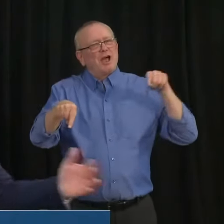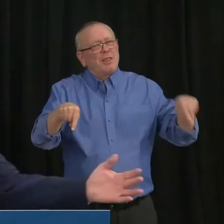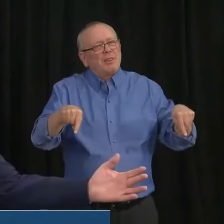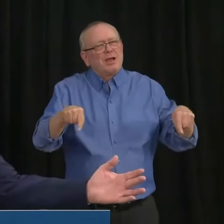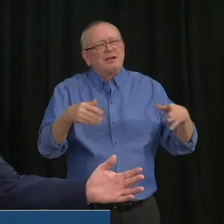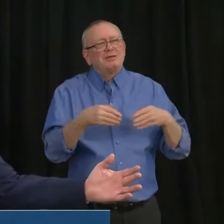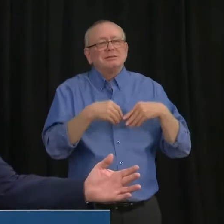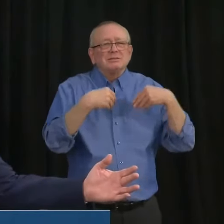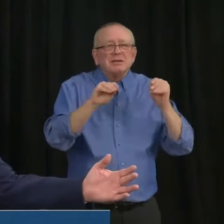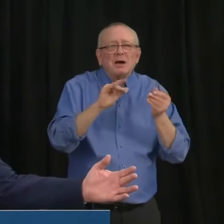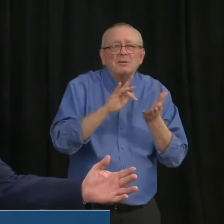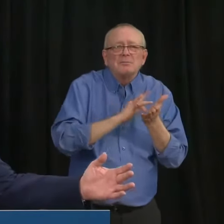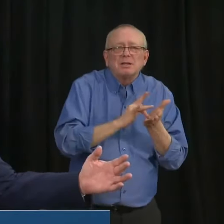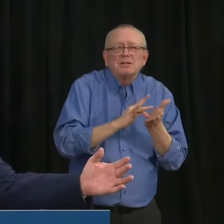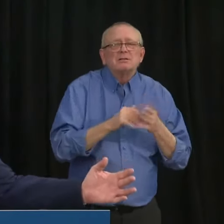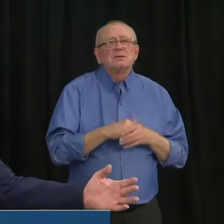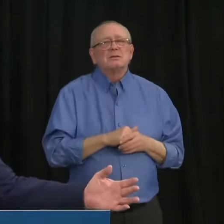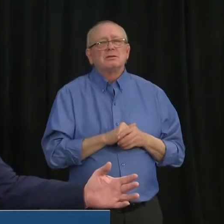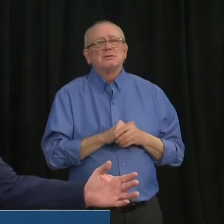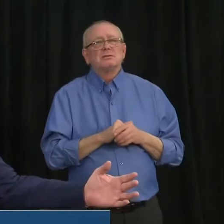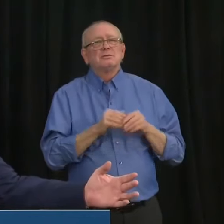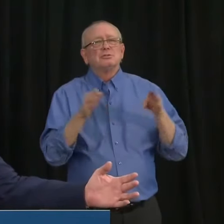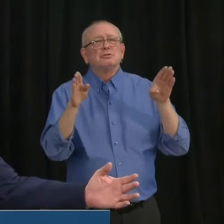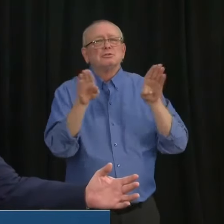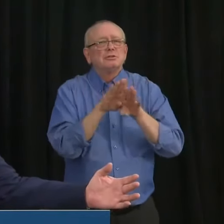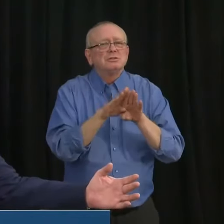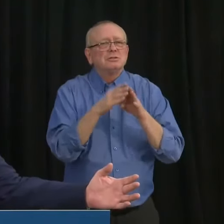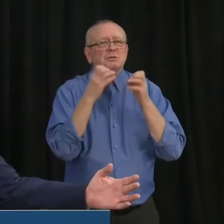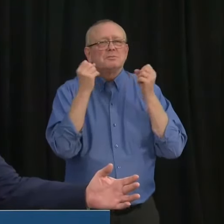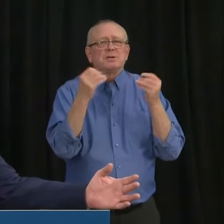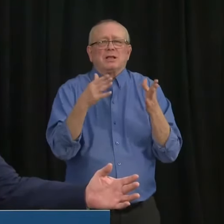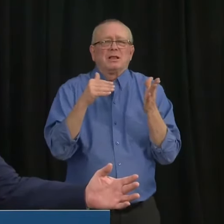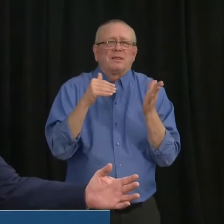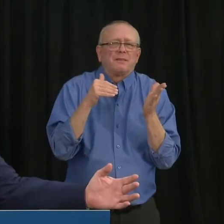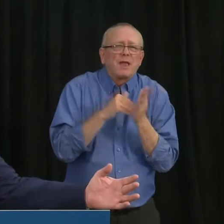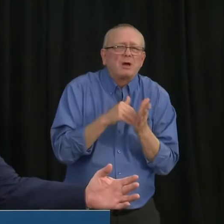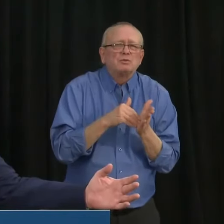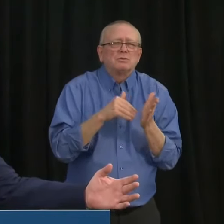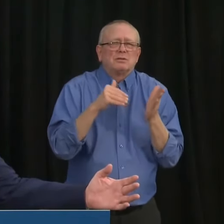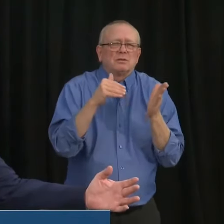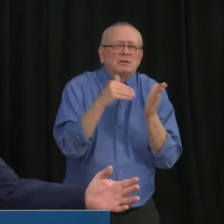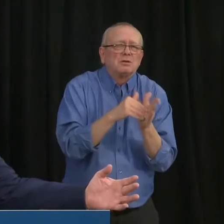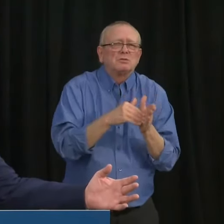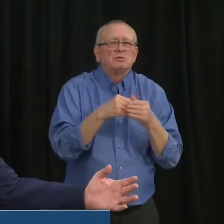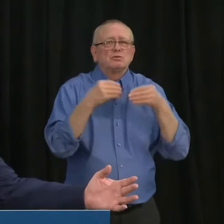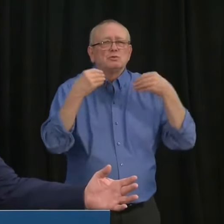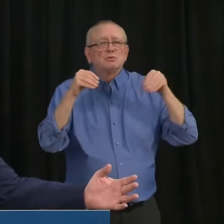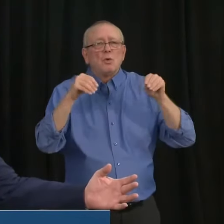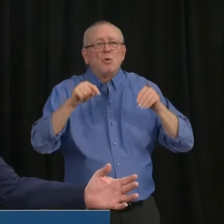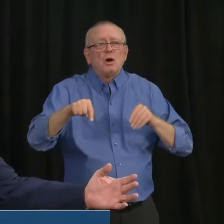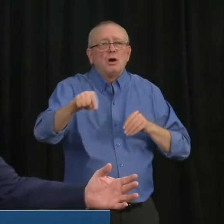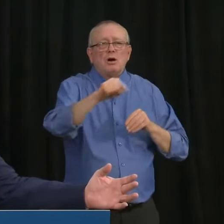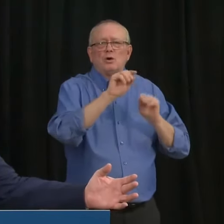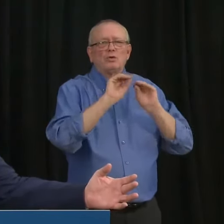while shutting down thousands and thousands of retail, uh, small and medium-sized businesses.